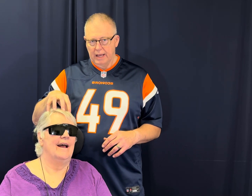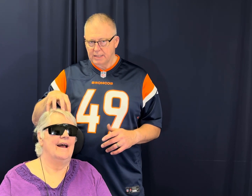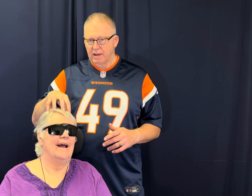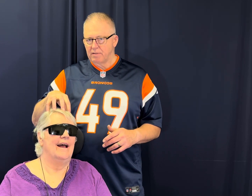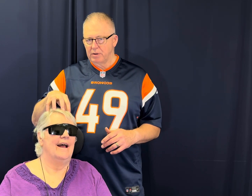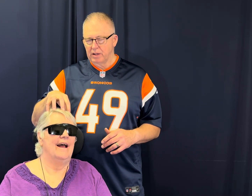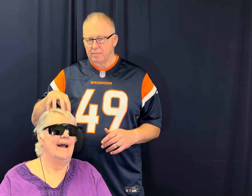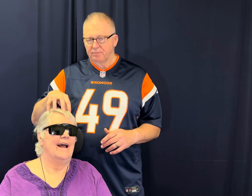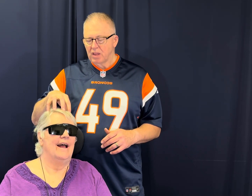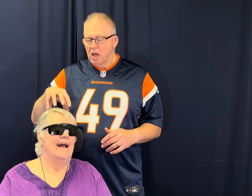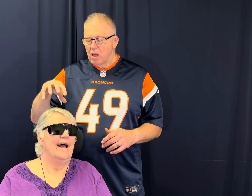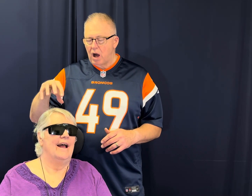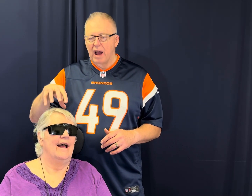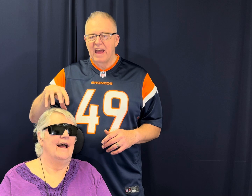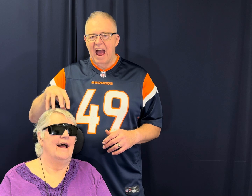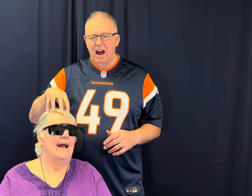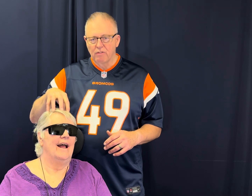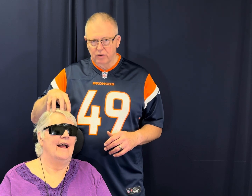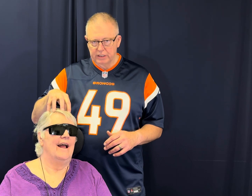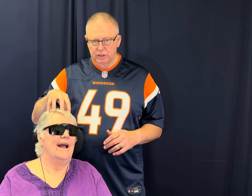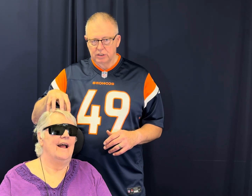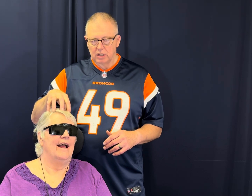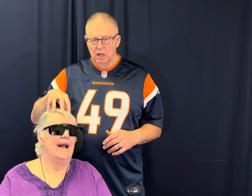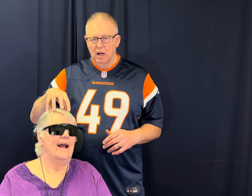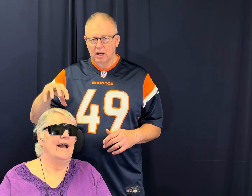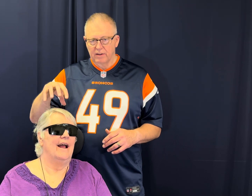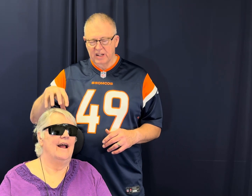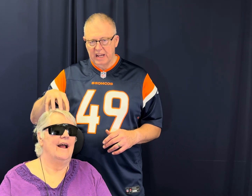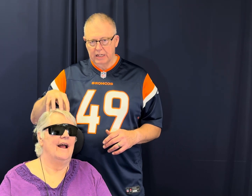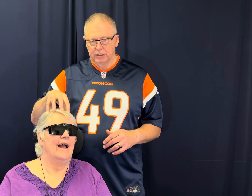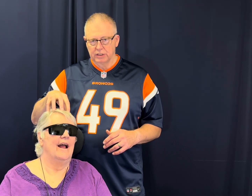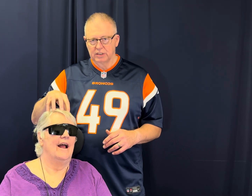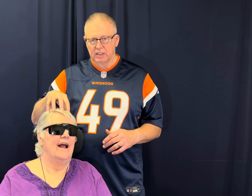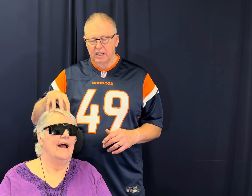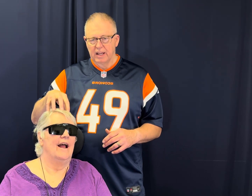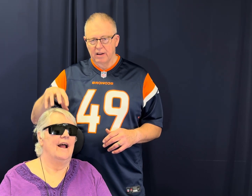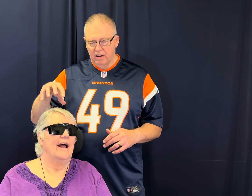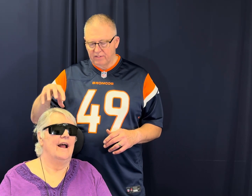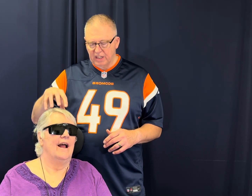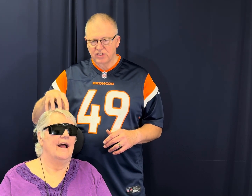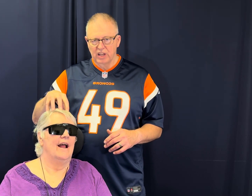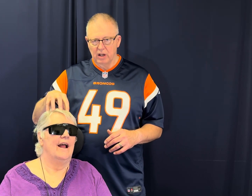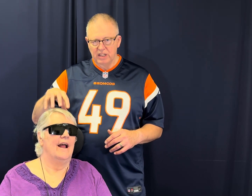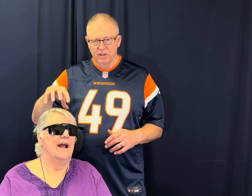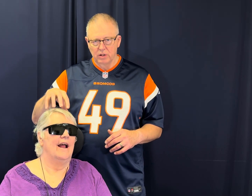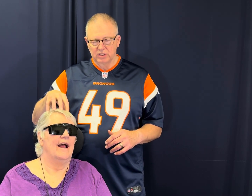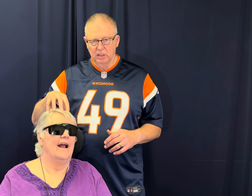87 billion. An average of connections of each cell, each of those cells